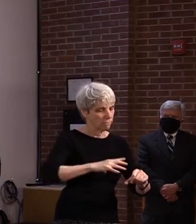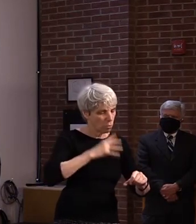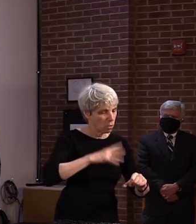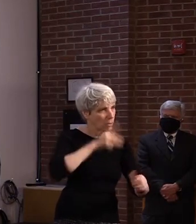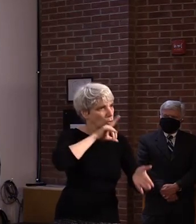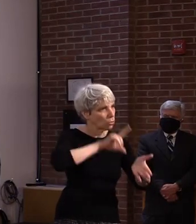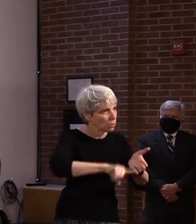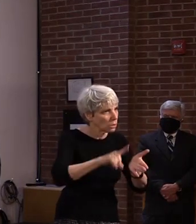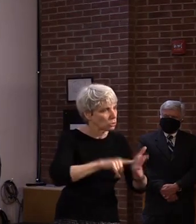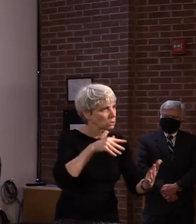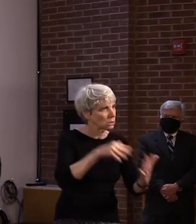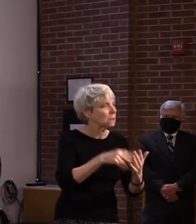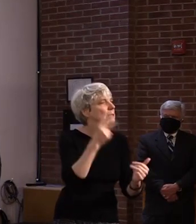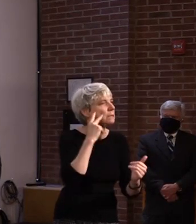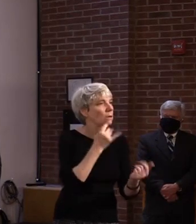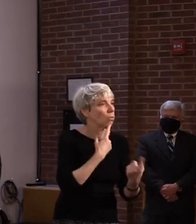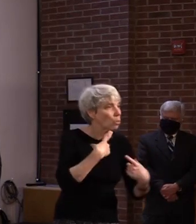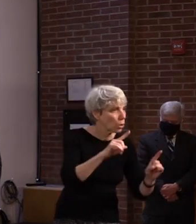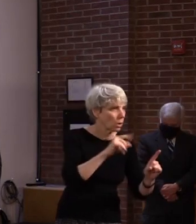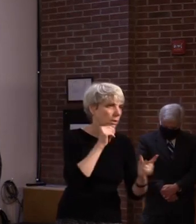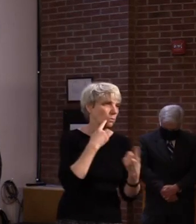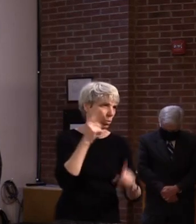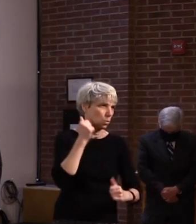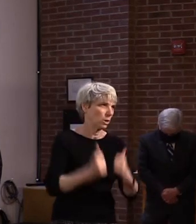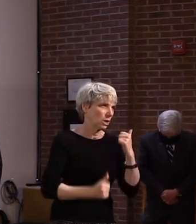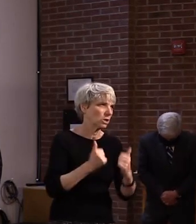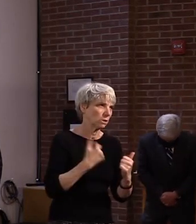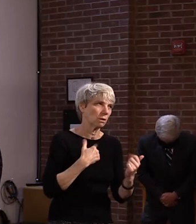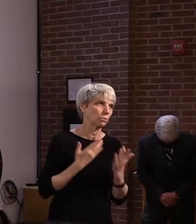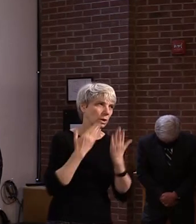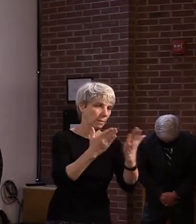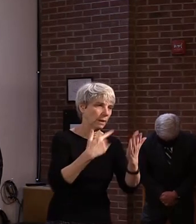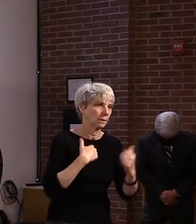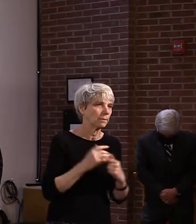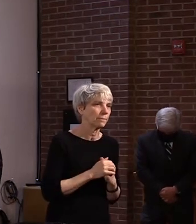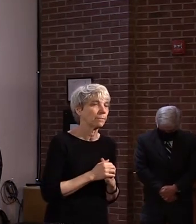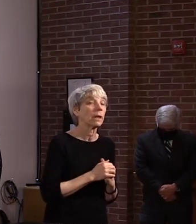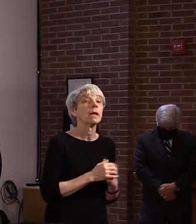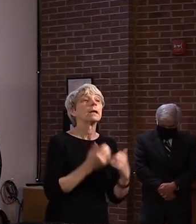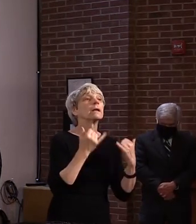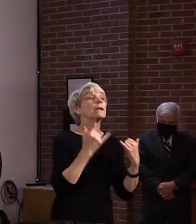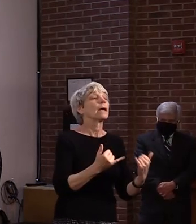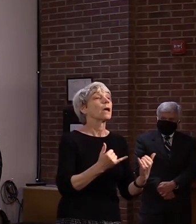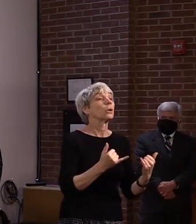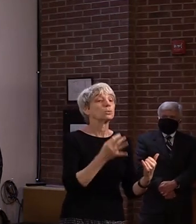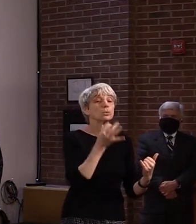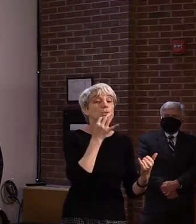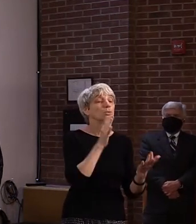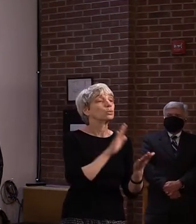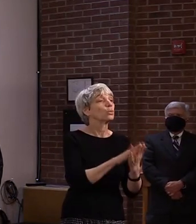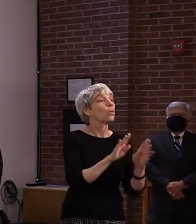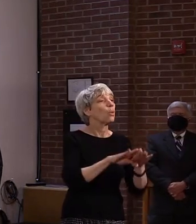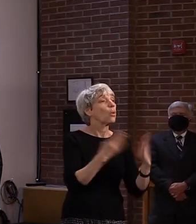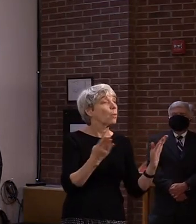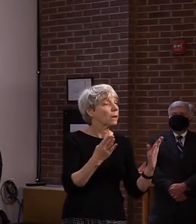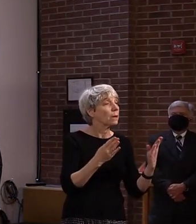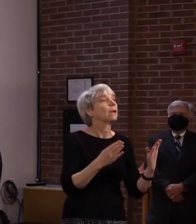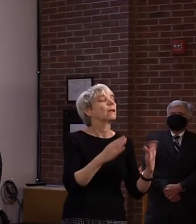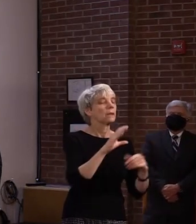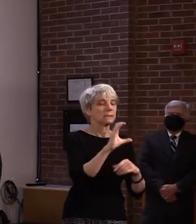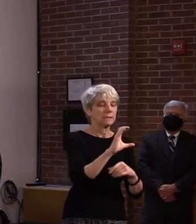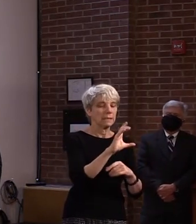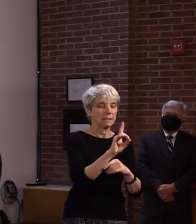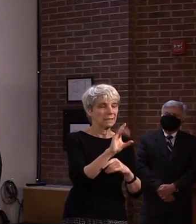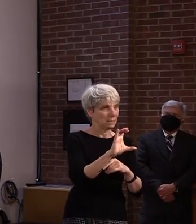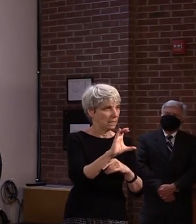Finally, as we prepare to open schools, we have a report from the CDC regarding childcare programs